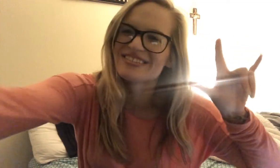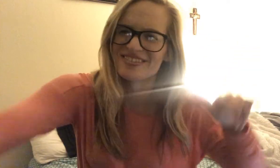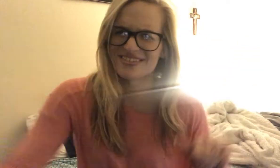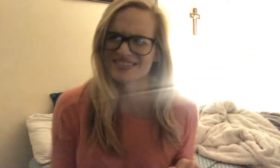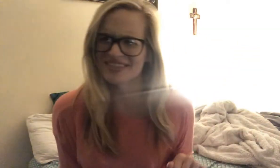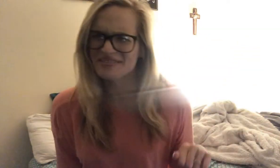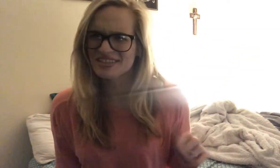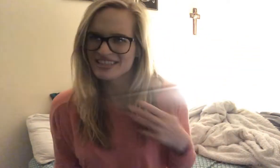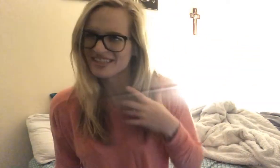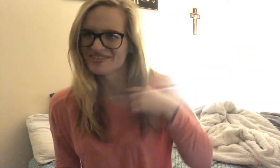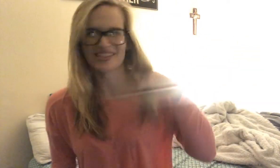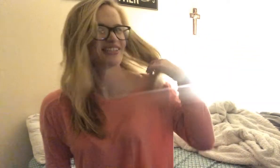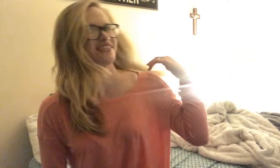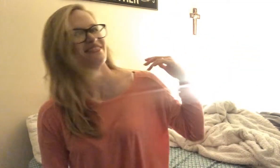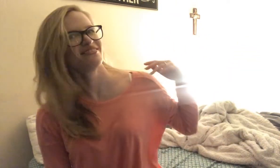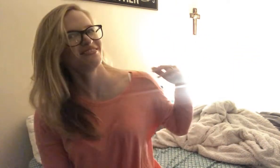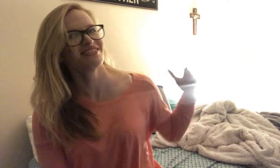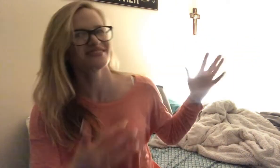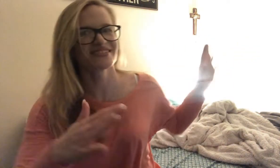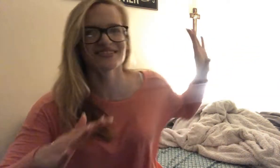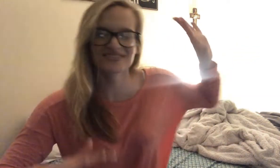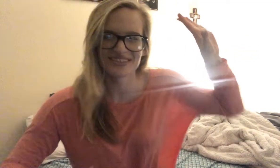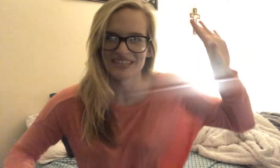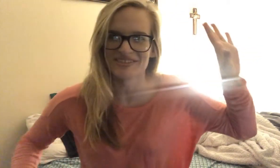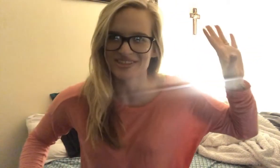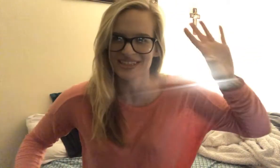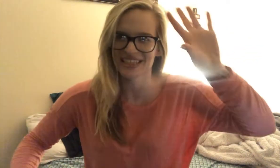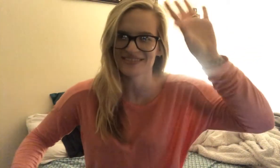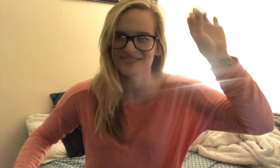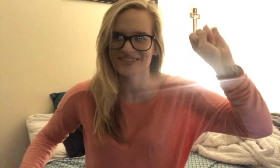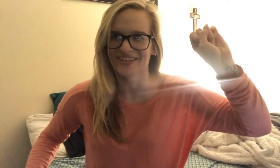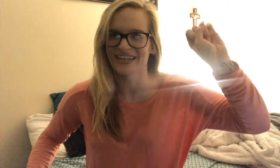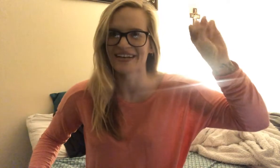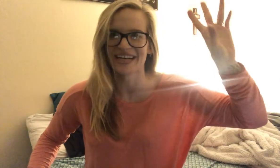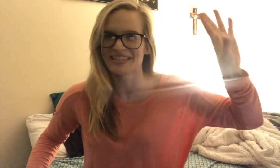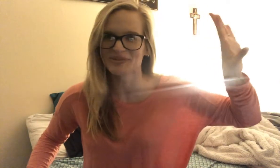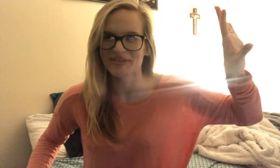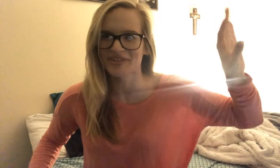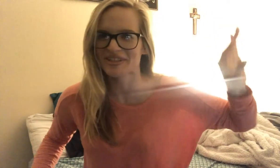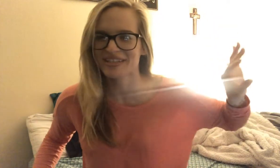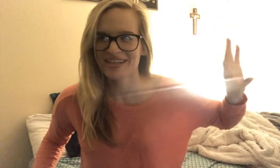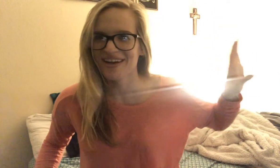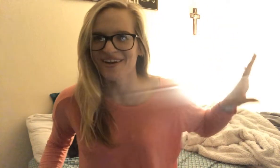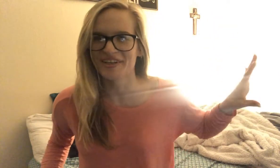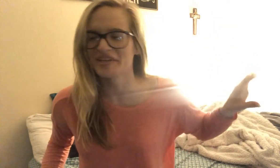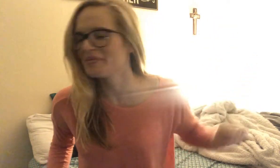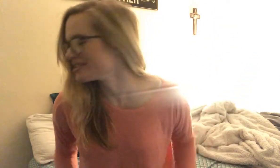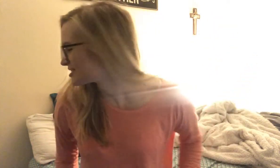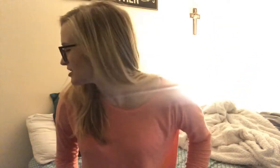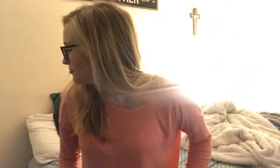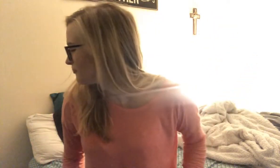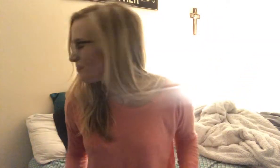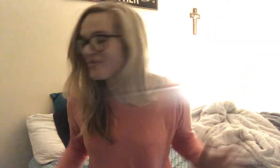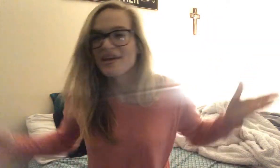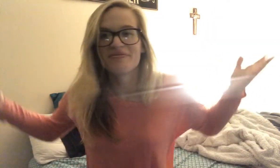I'm sorry about the terrible lighting. This was terrible. It's like dark out. had to wait for Aria to be asleep. And